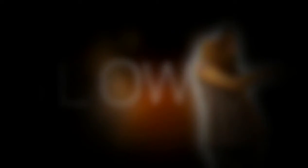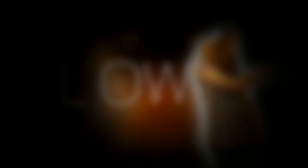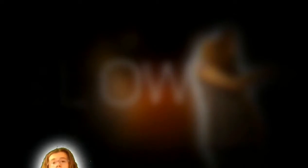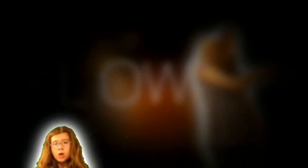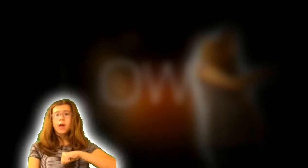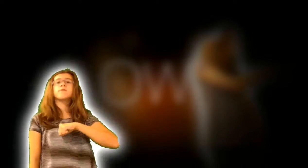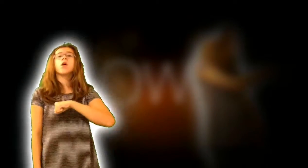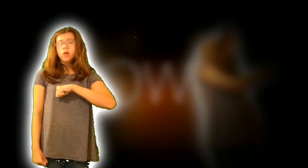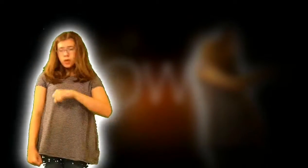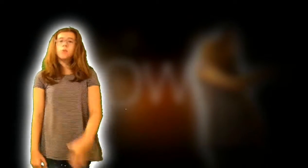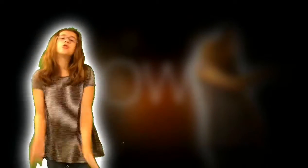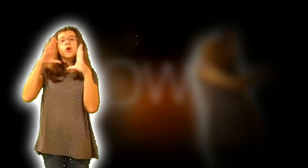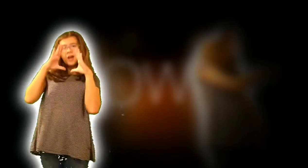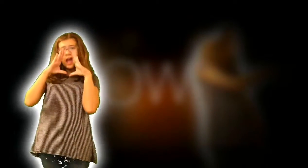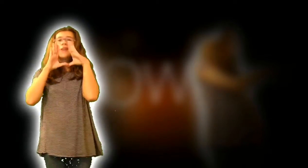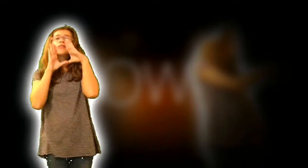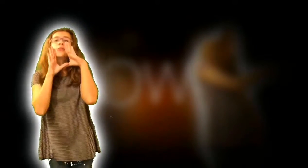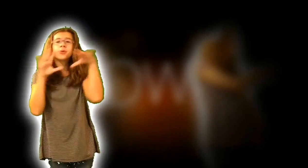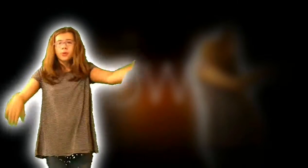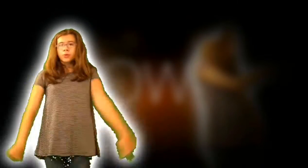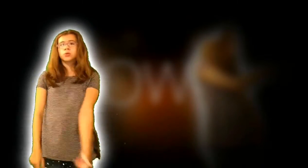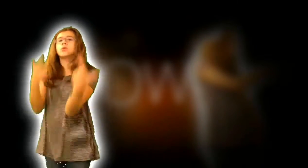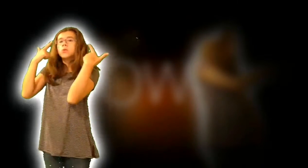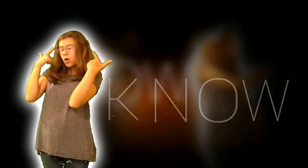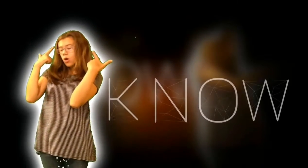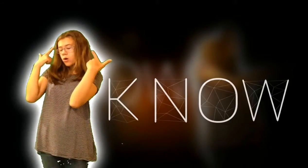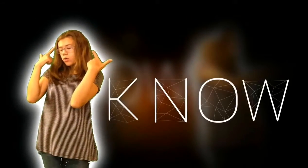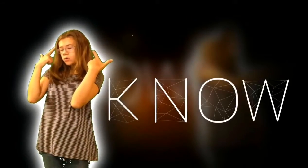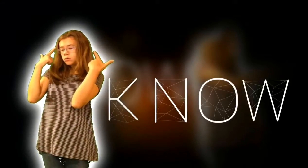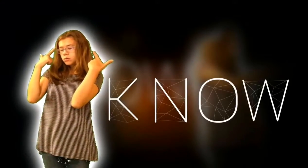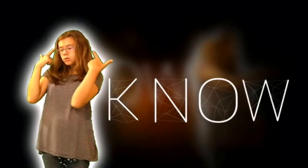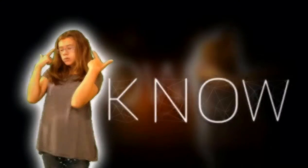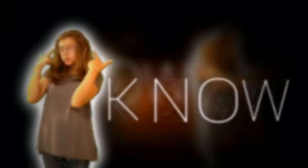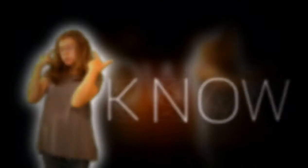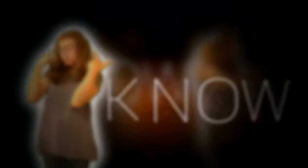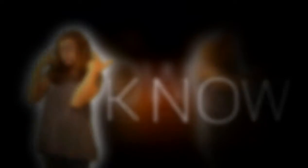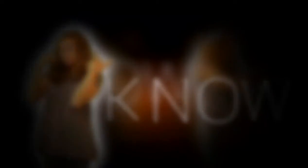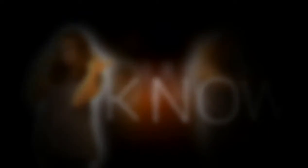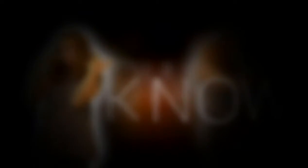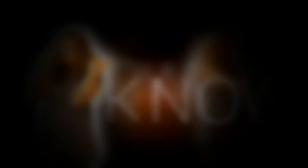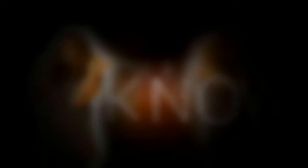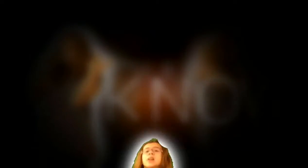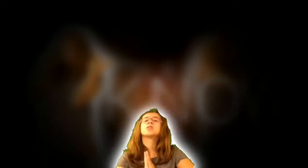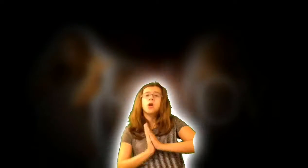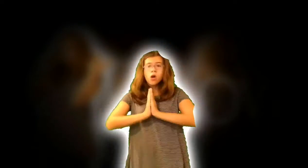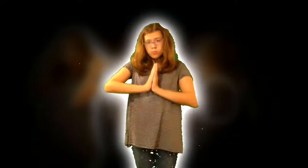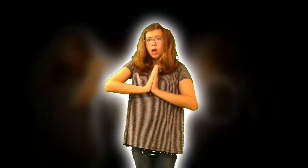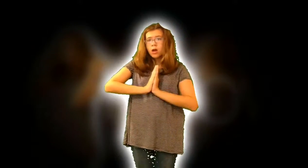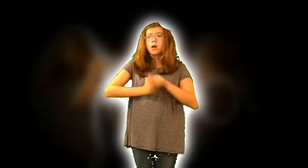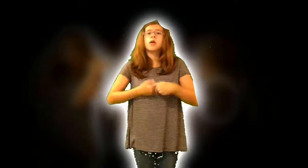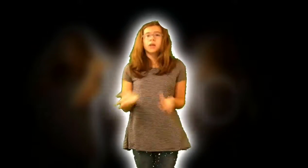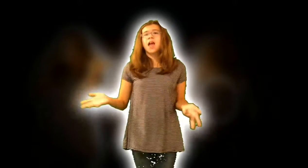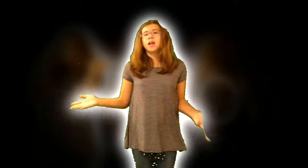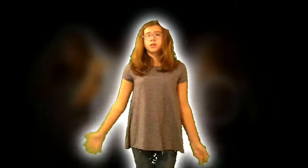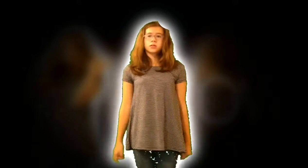Wait for them to ask you who you know Please don't make any